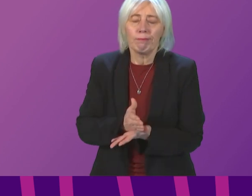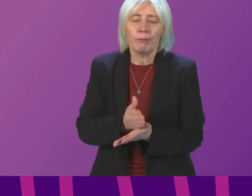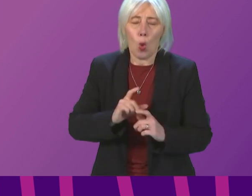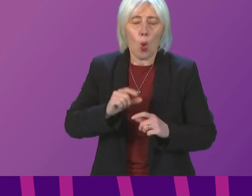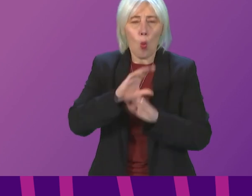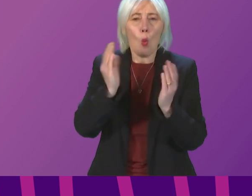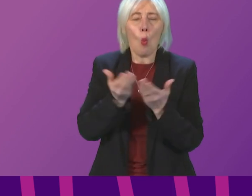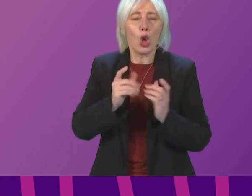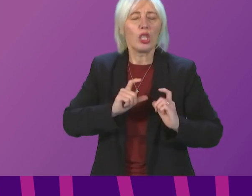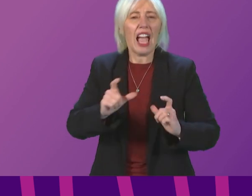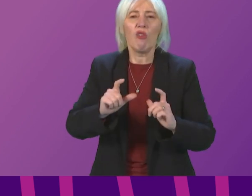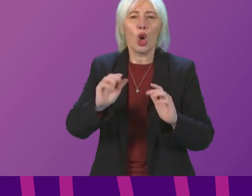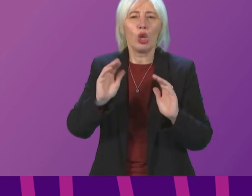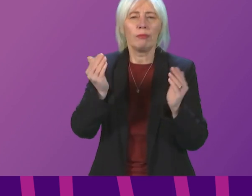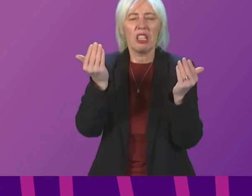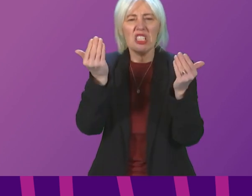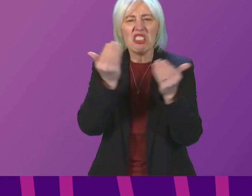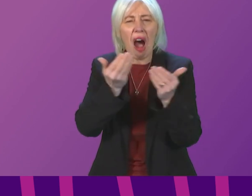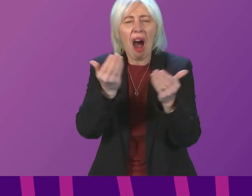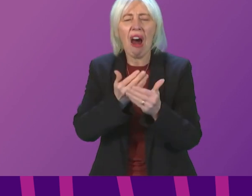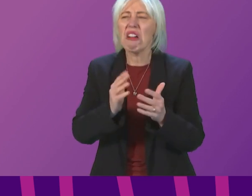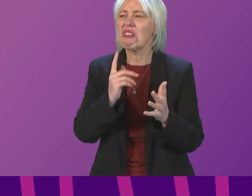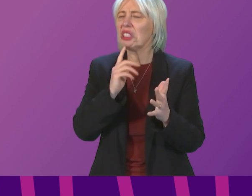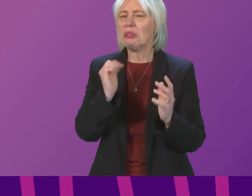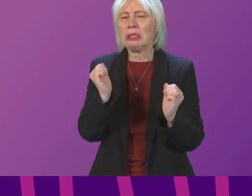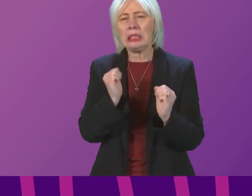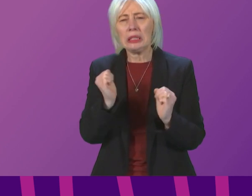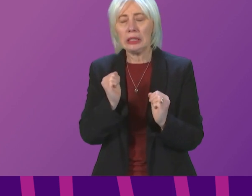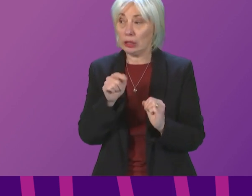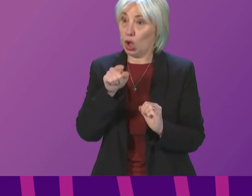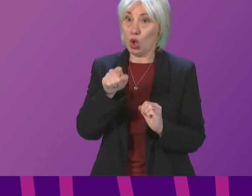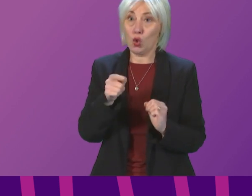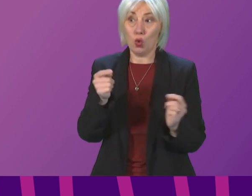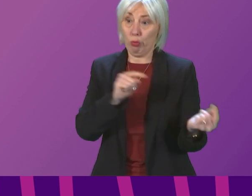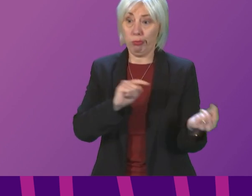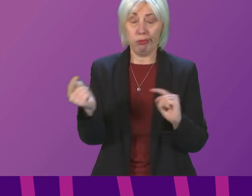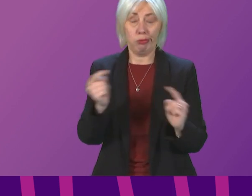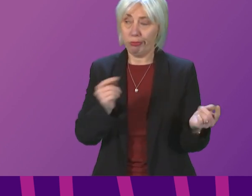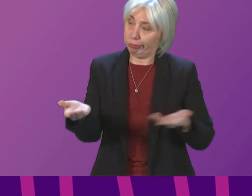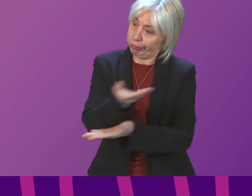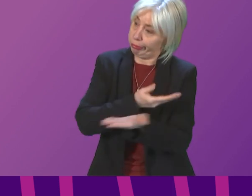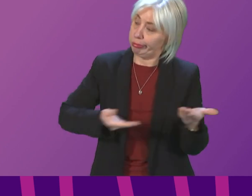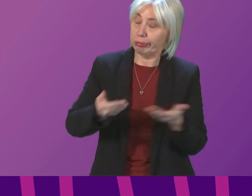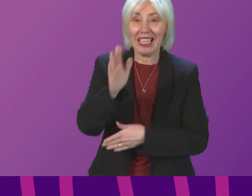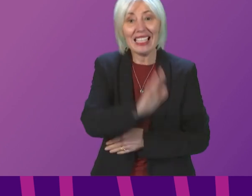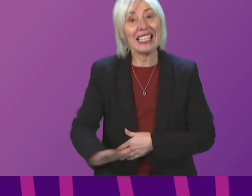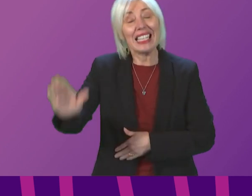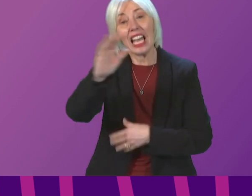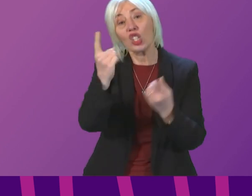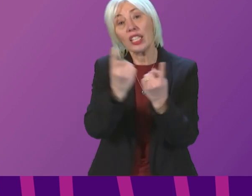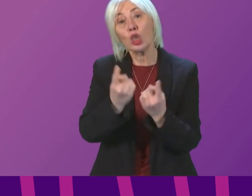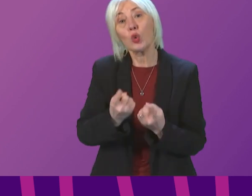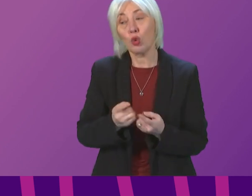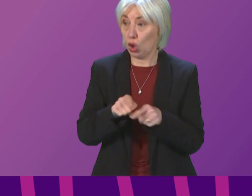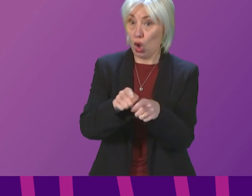and cold. As you deliberate on national issues, the task before you is to